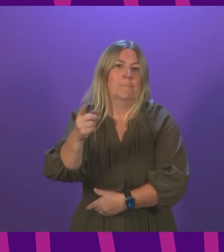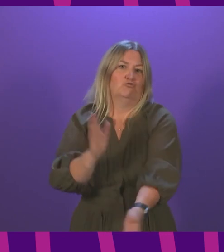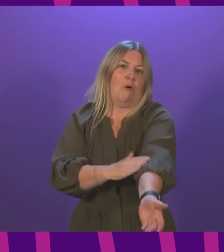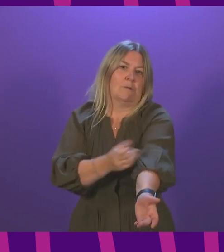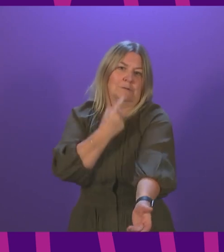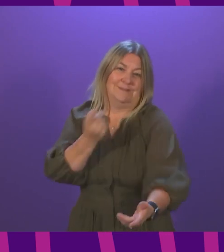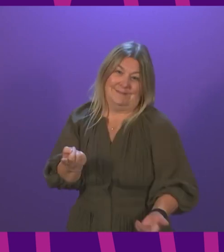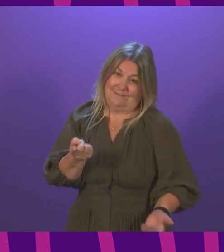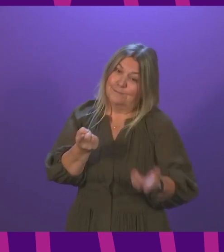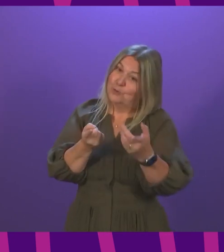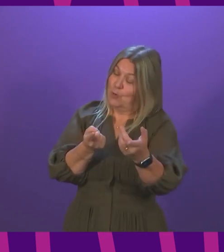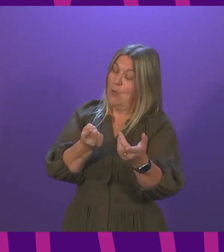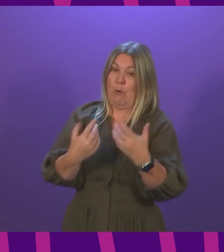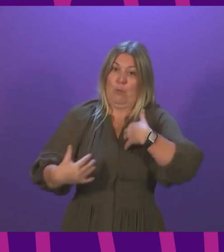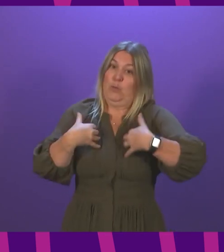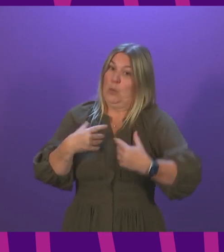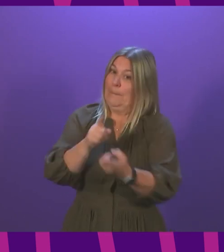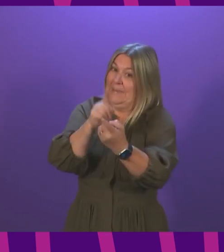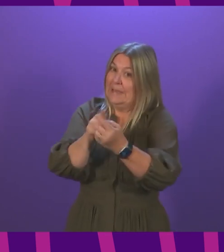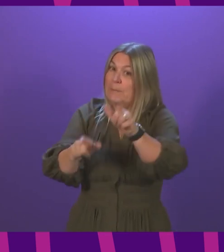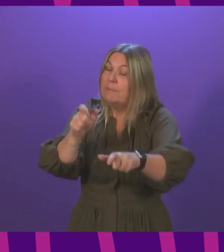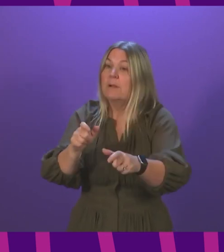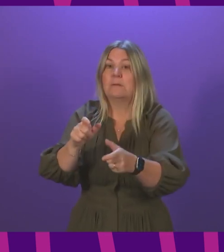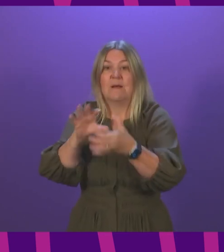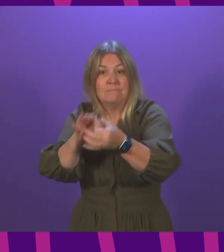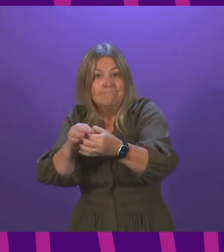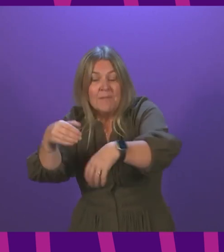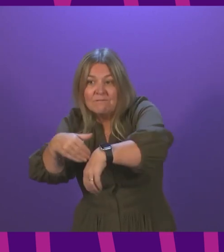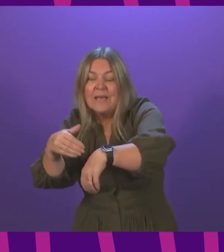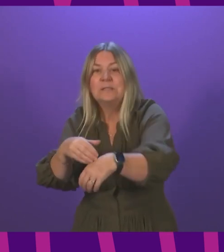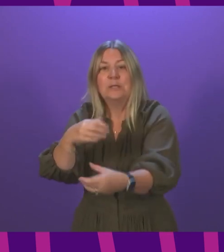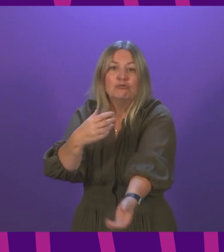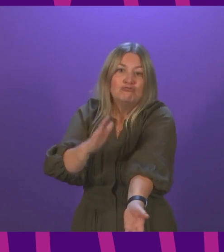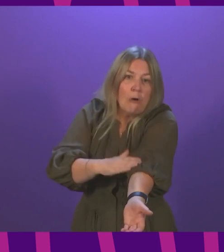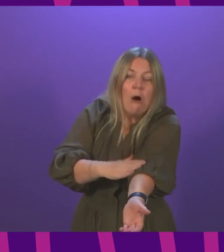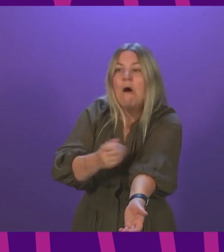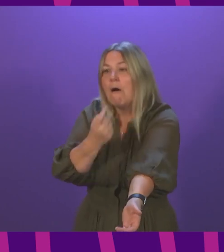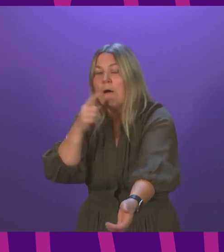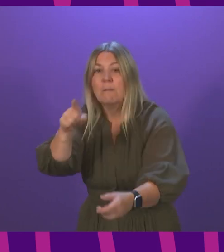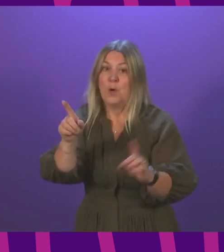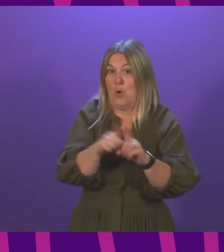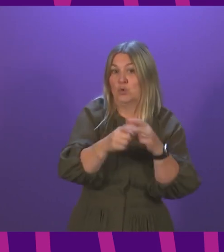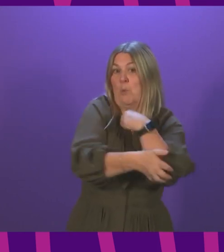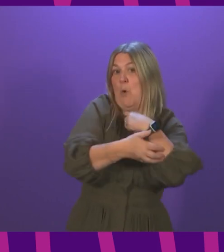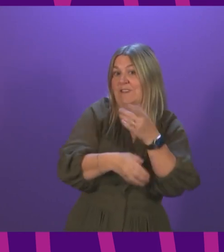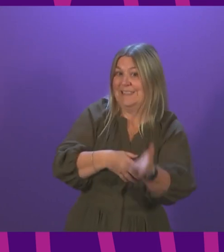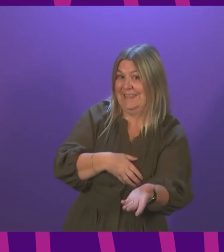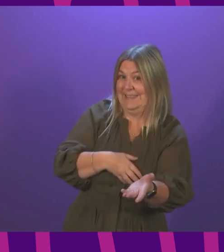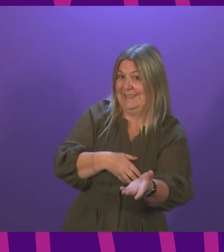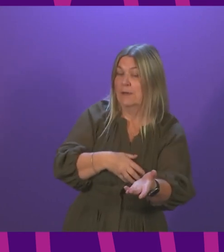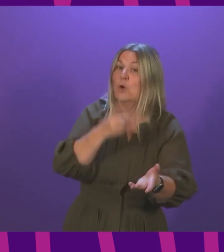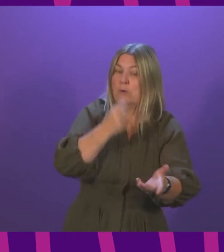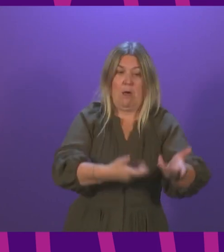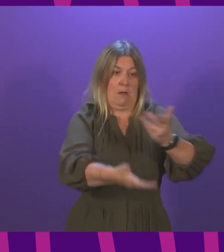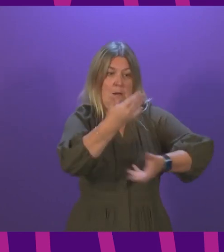to meeting with people who will no doubt have things to say about Scottish Government policy, about what we are doing, about what more they think we should do, but also